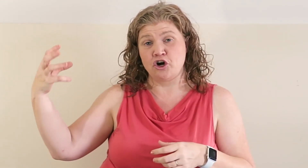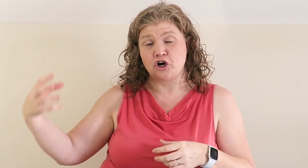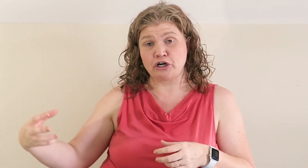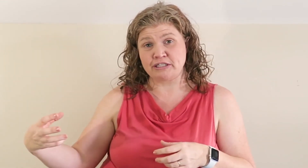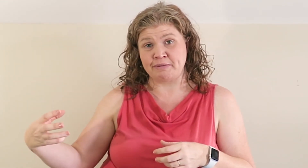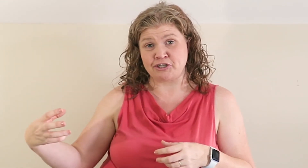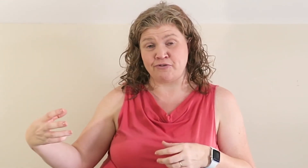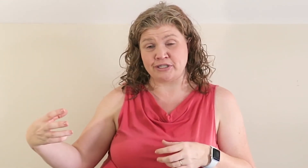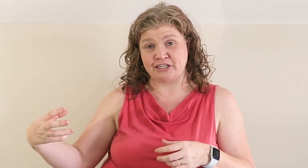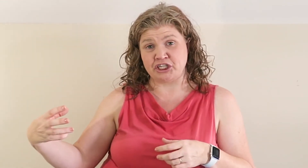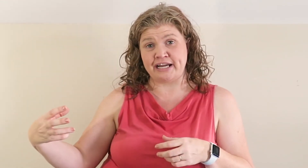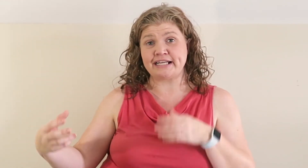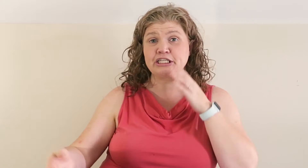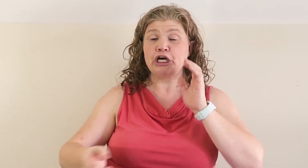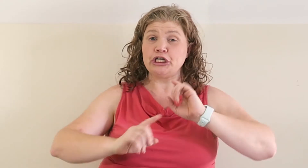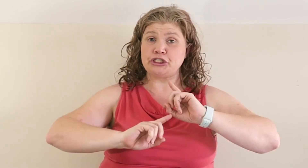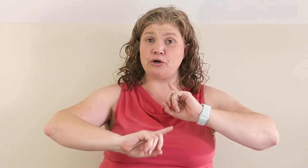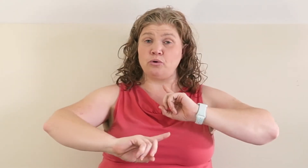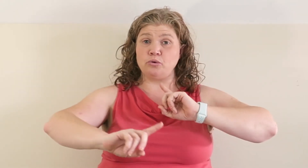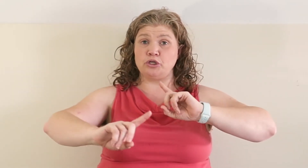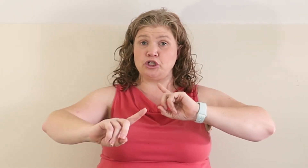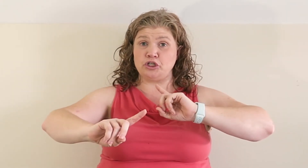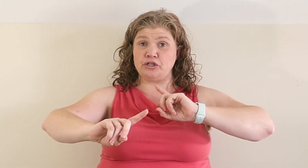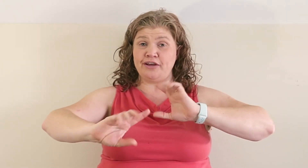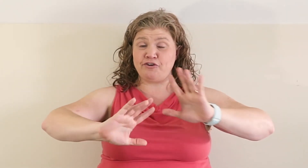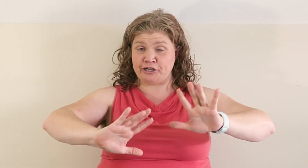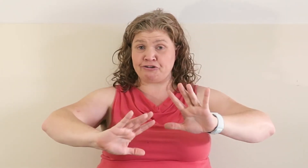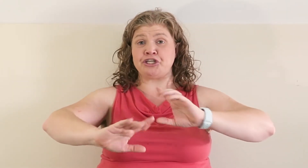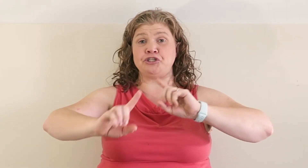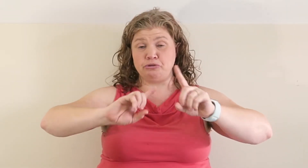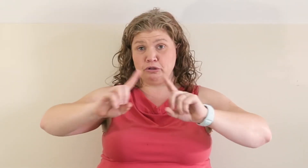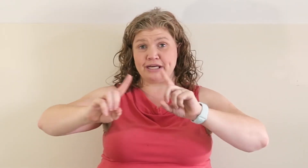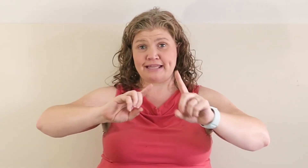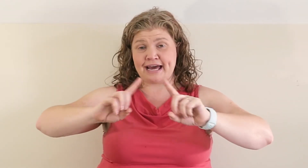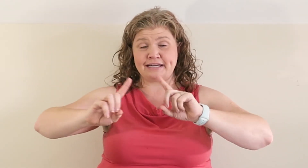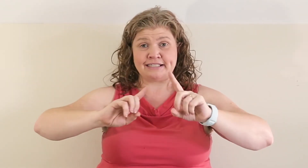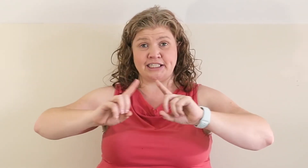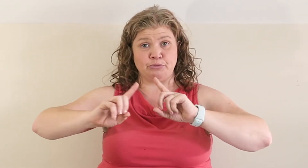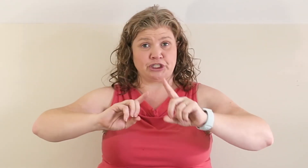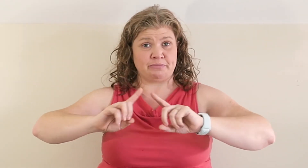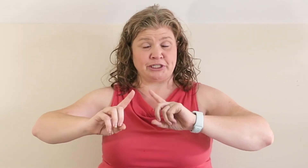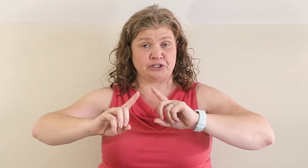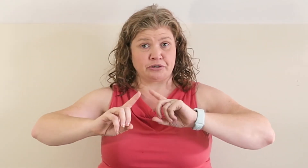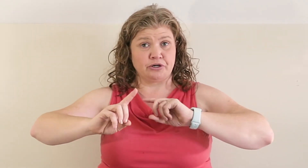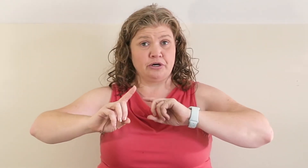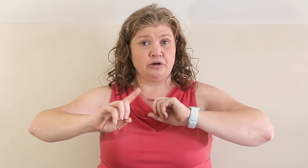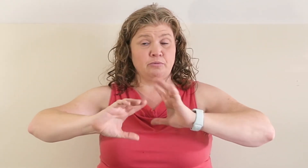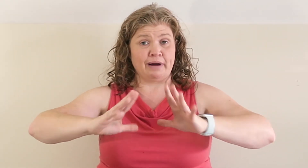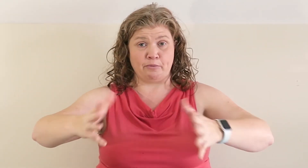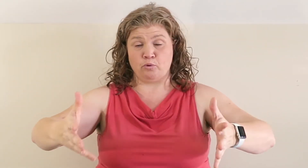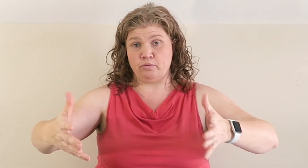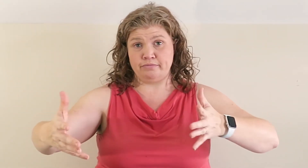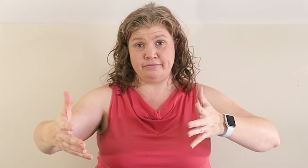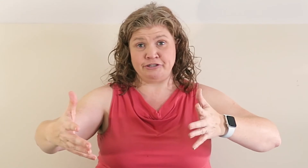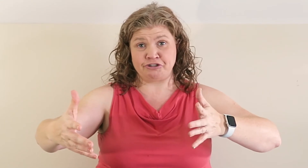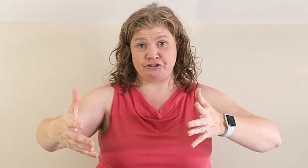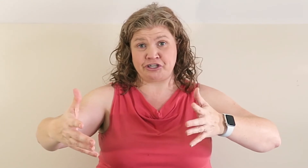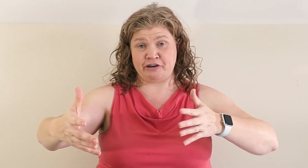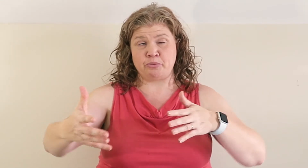her semester focused on genetics. So if you're interested, do look at that and see which semester might interest your child